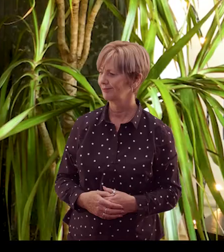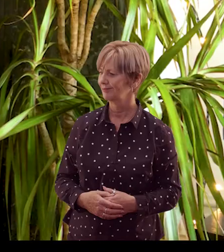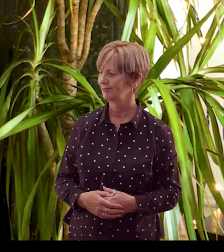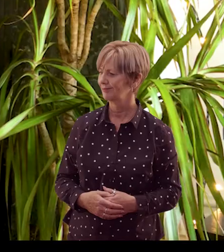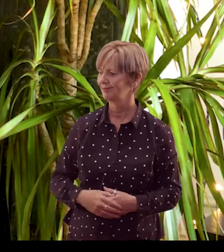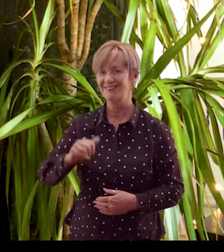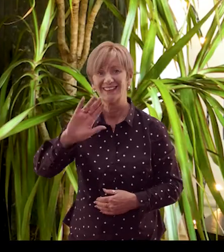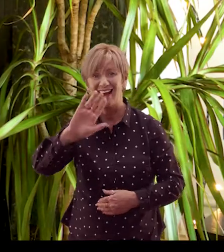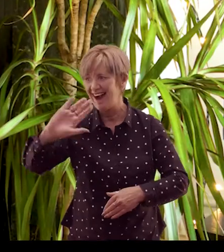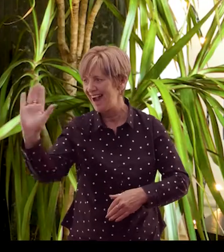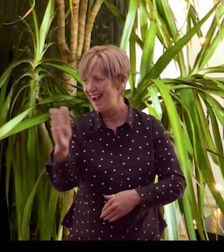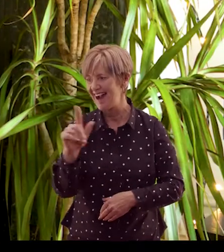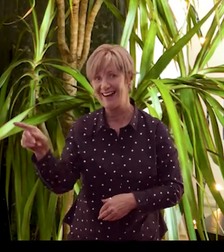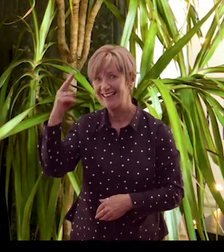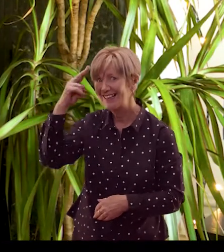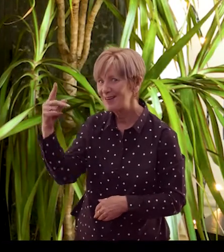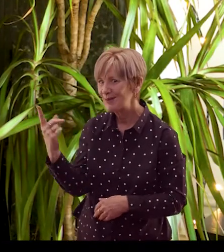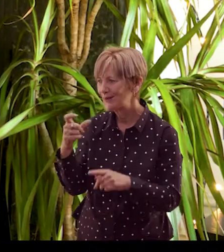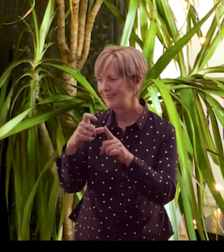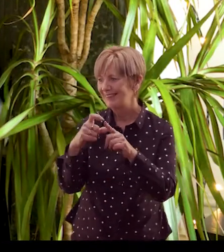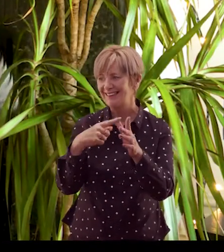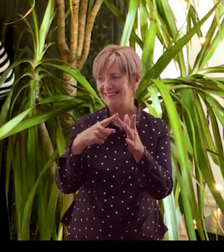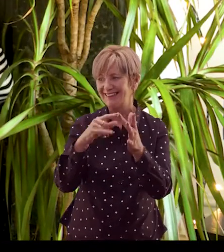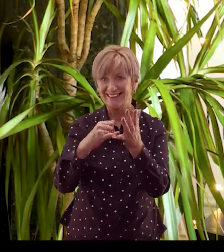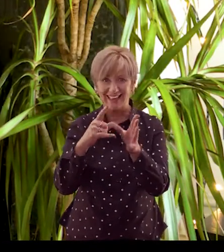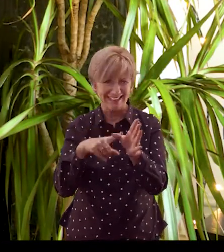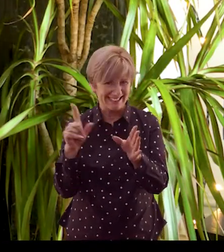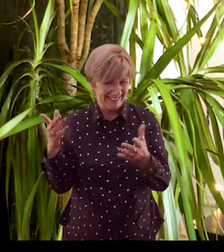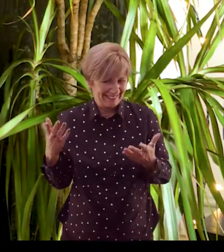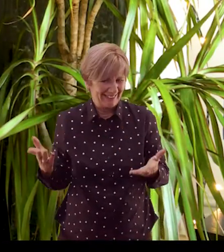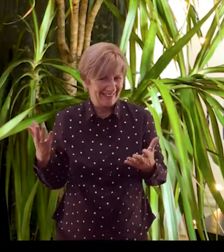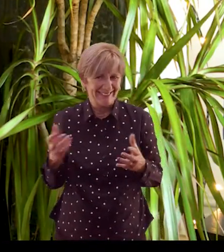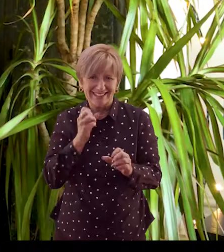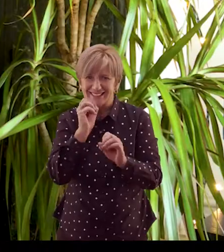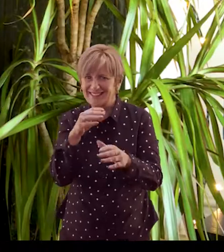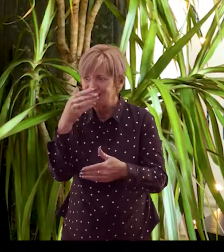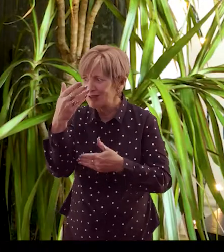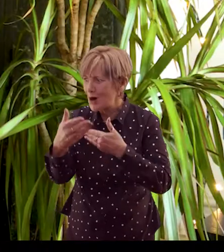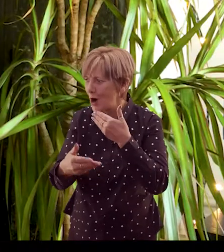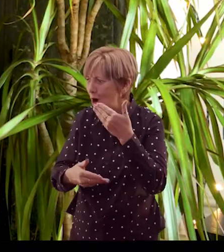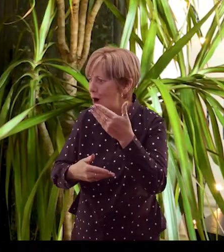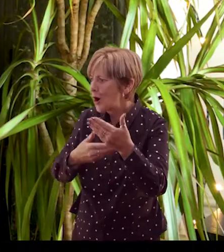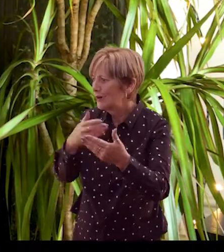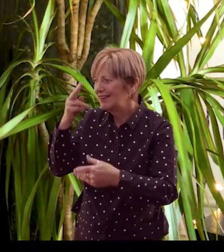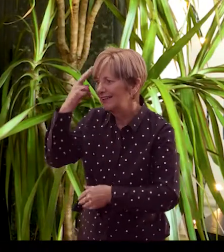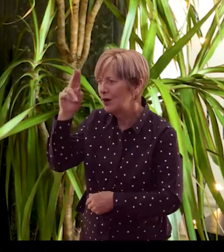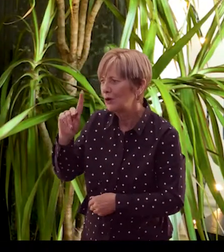Hello everyone, my name is Daisy and today I've got a story for you